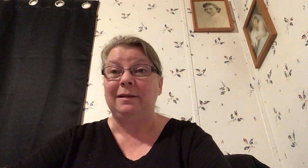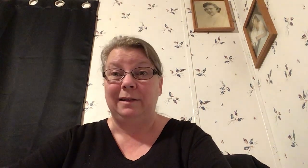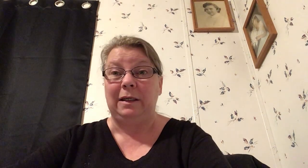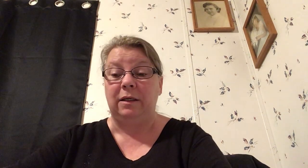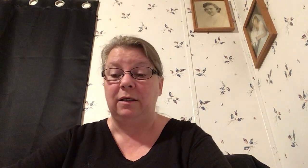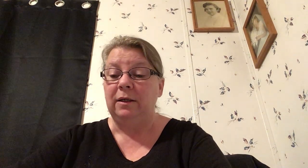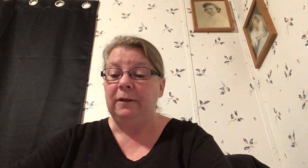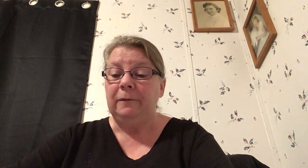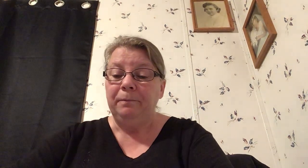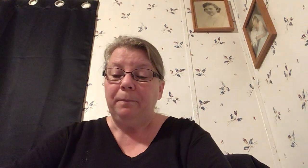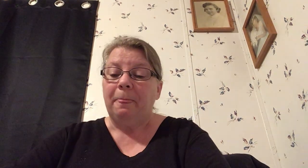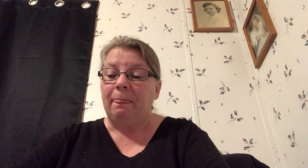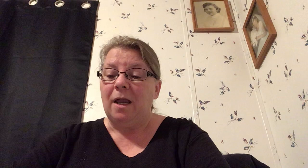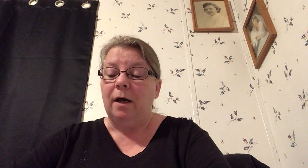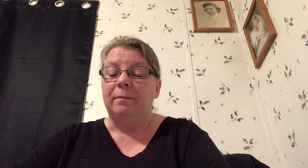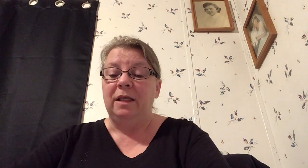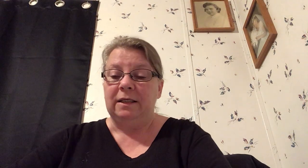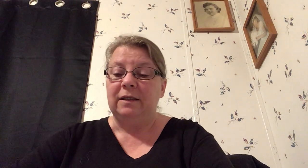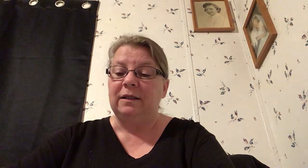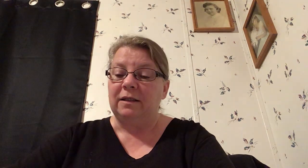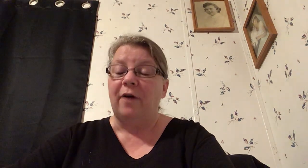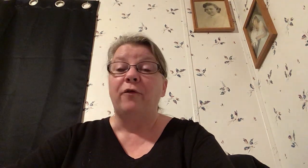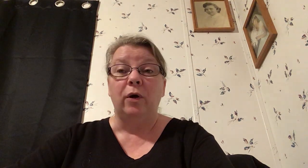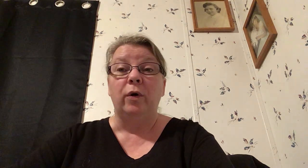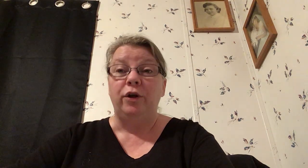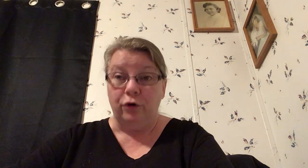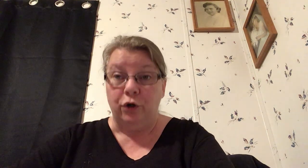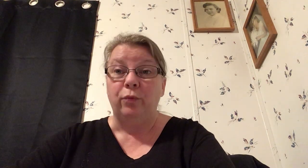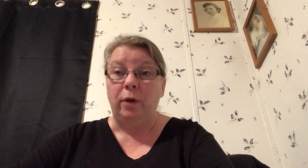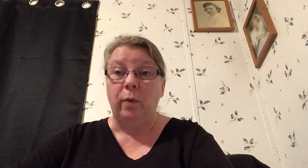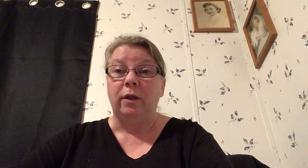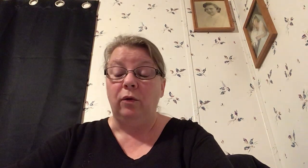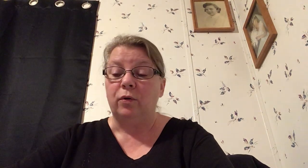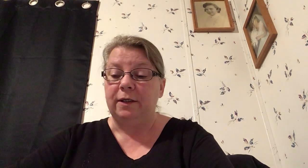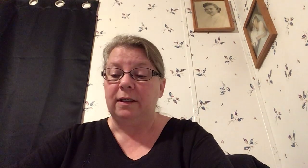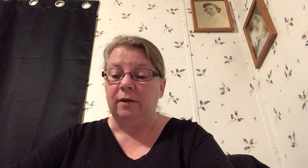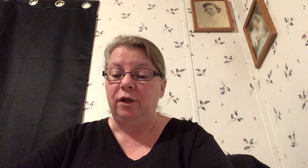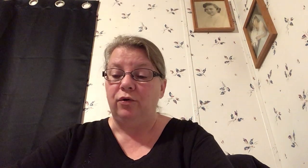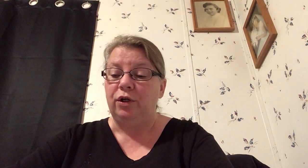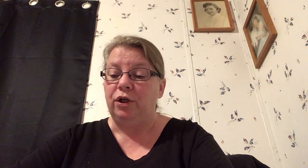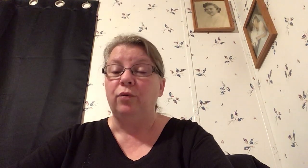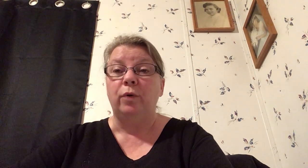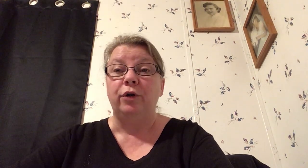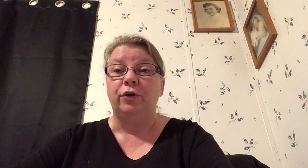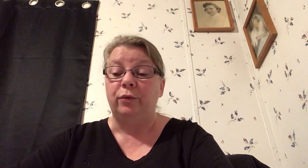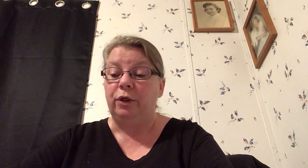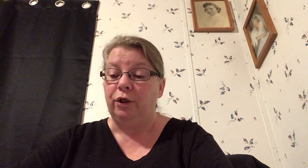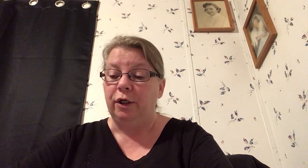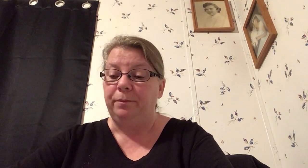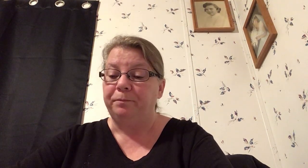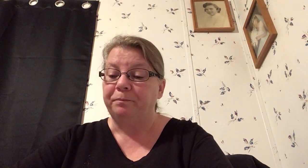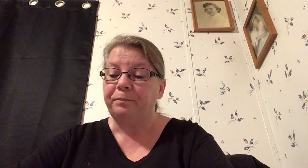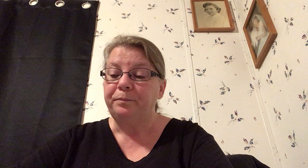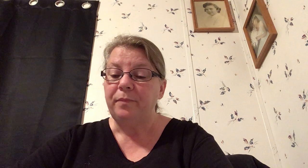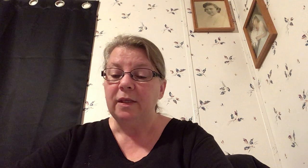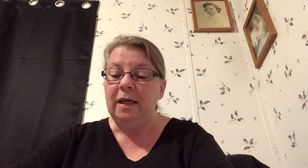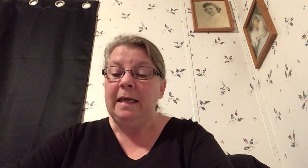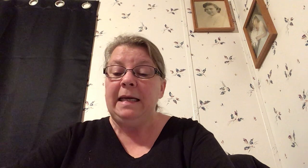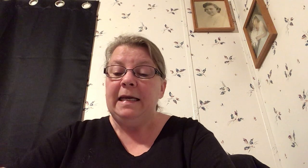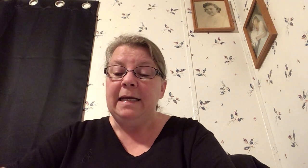seeing this is the suffering when you're doing what the Lord is telling you to do and when you're doing good he